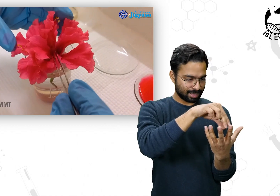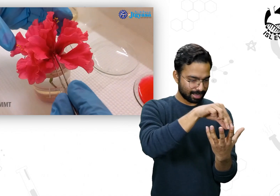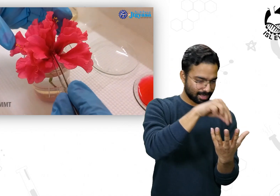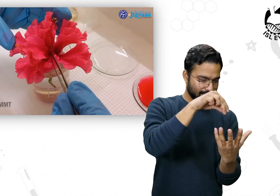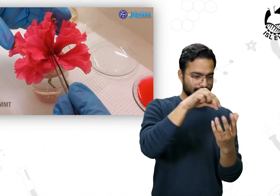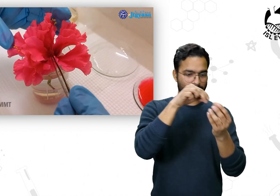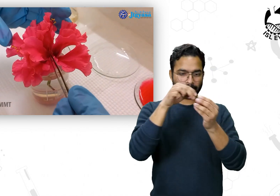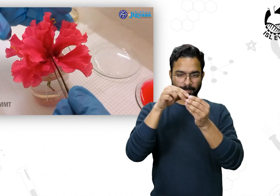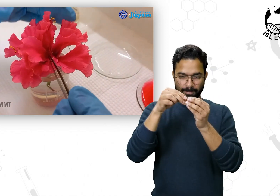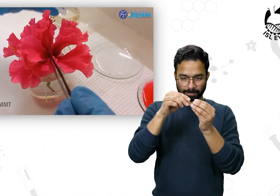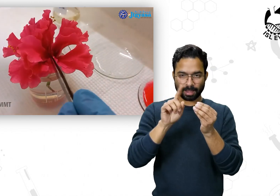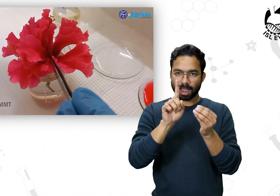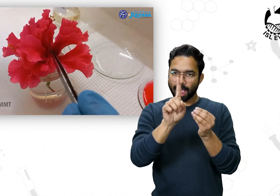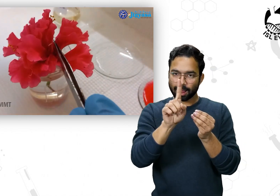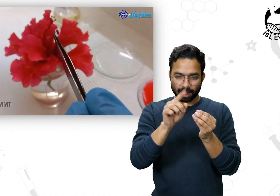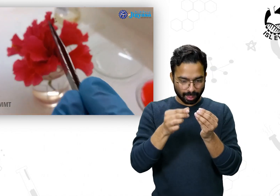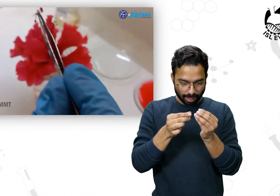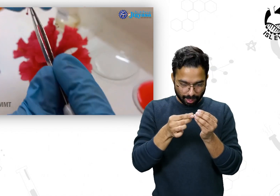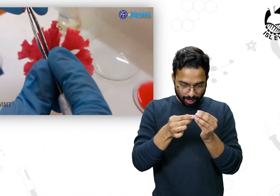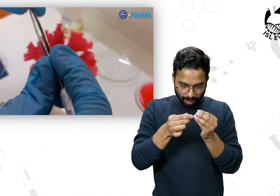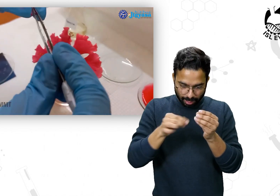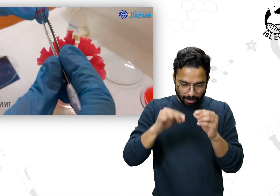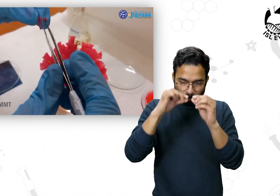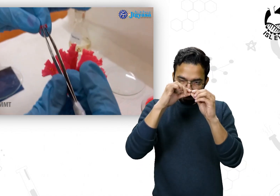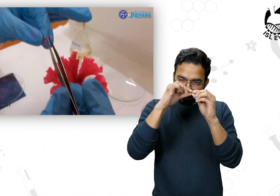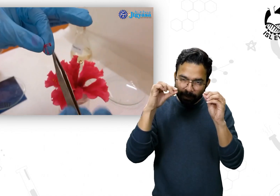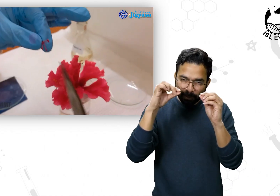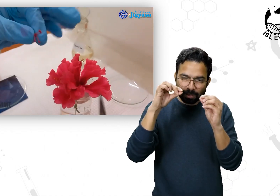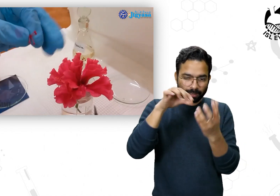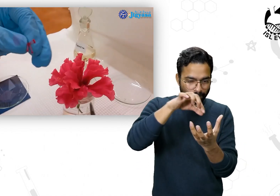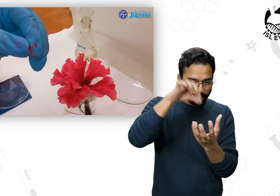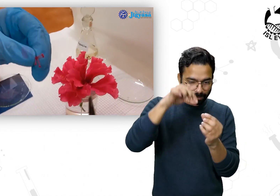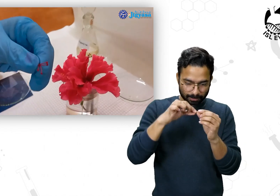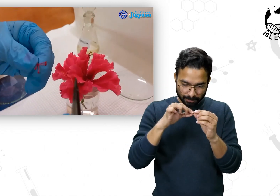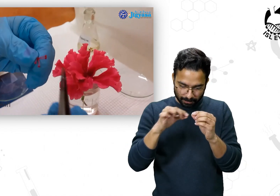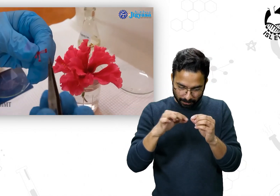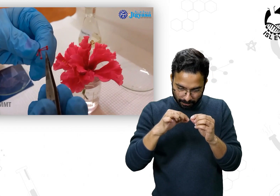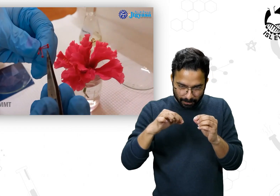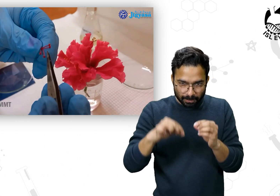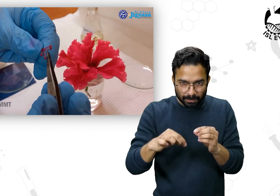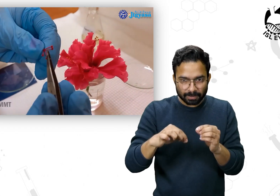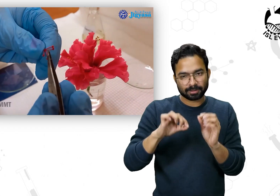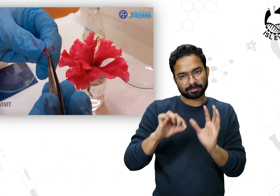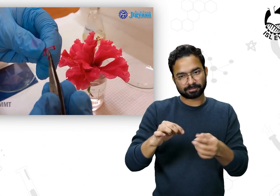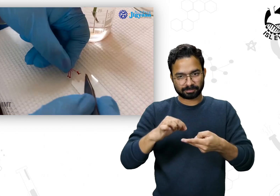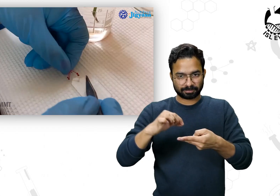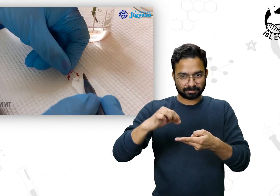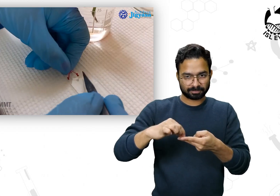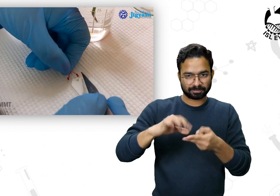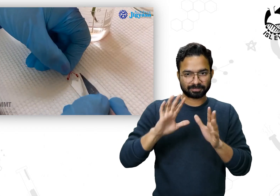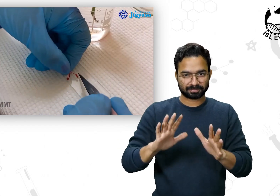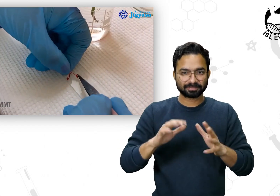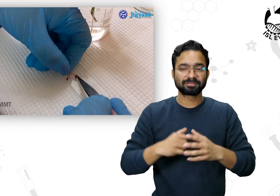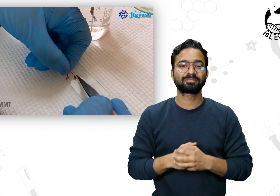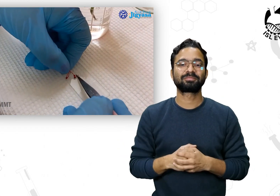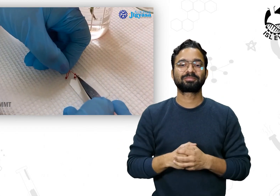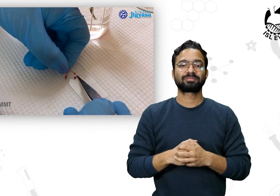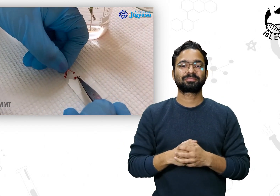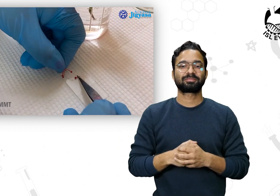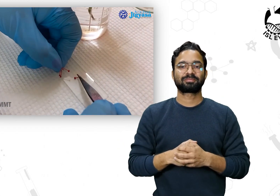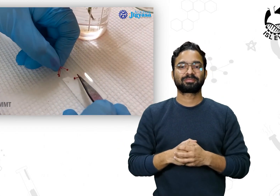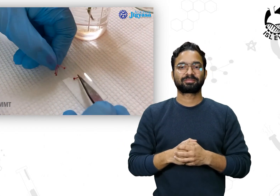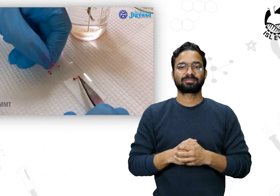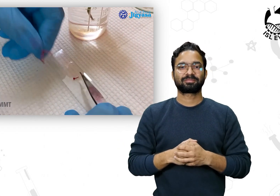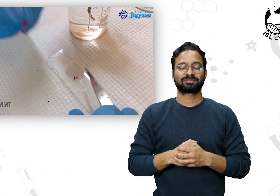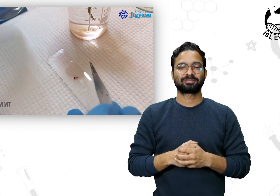First, we have to take out the stigma from the flower. Then from the bunch, we will take only one stigma and